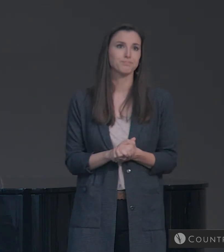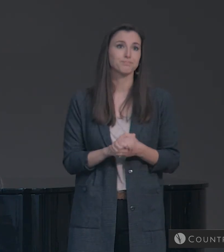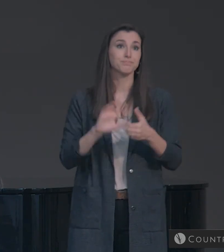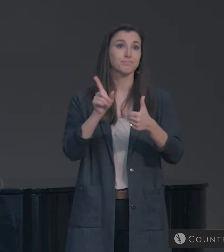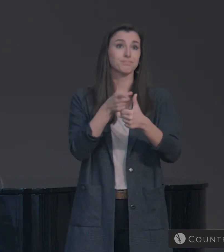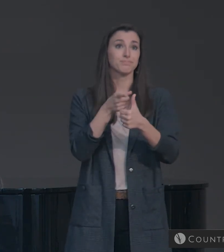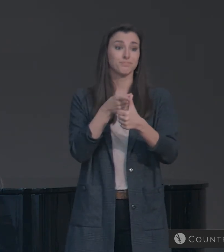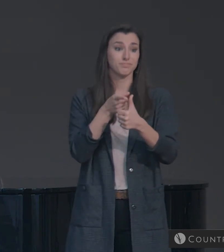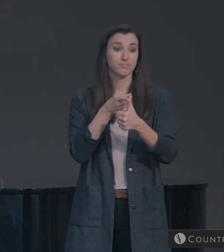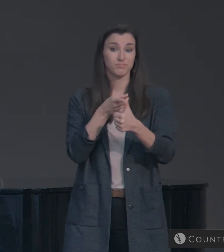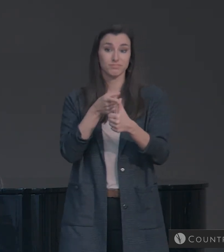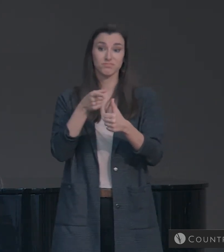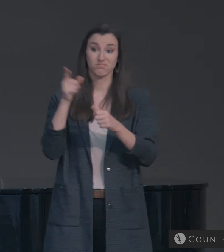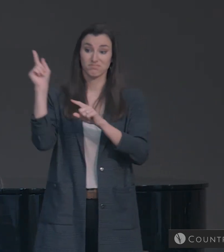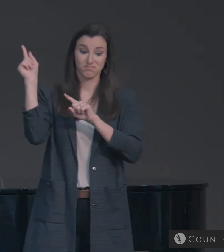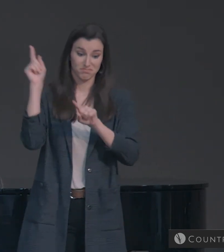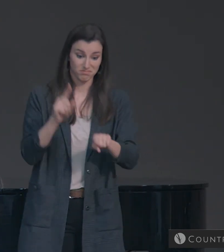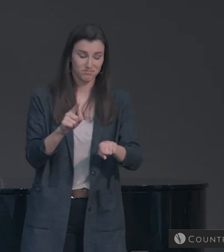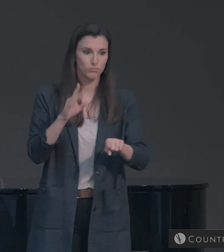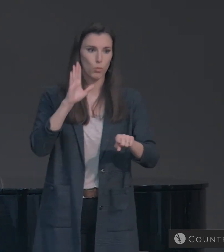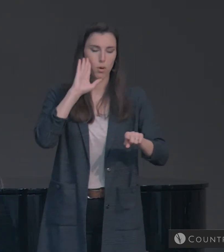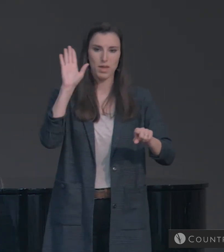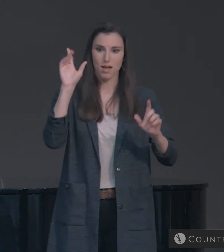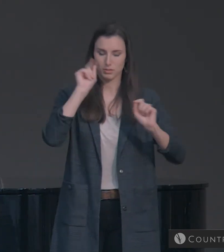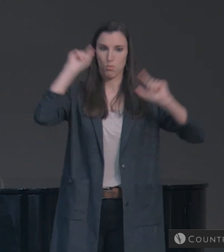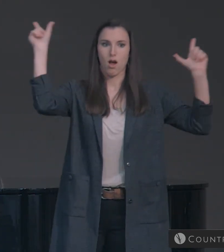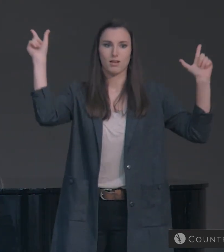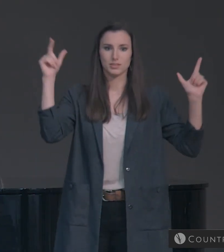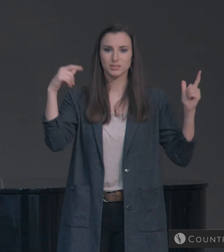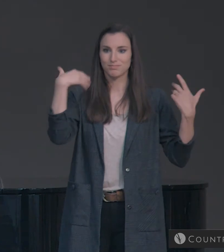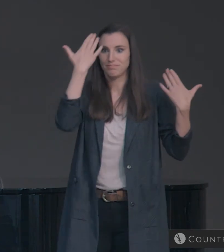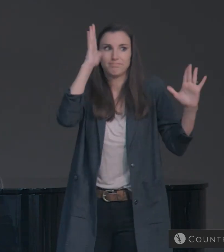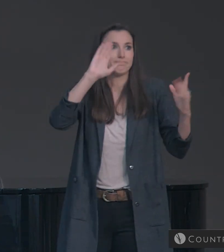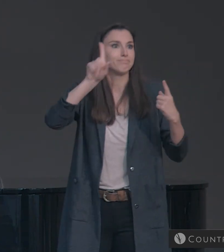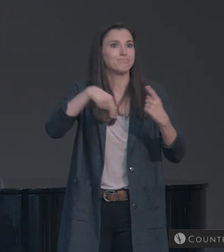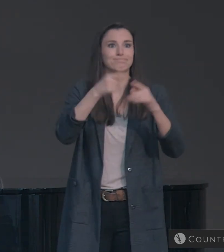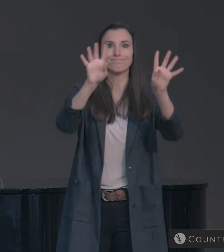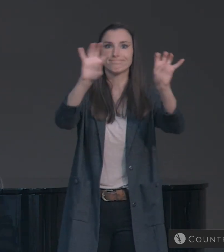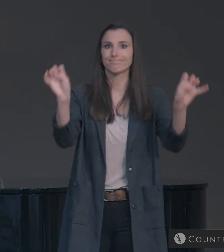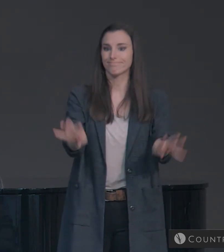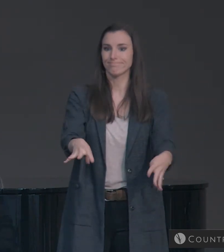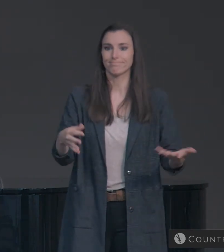First, Christ's return will be surprising. It will be surprising.